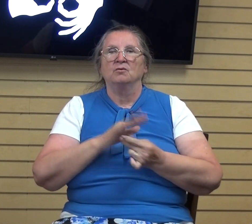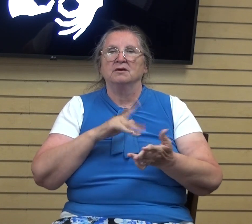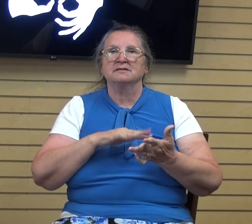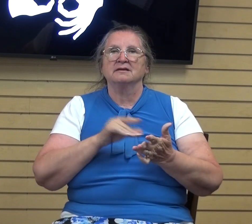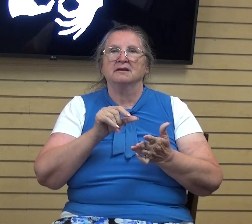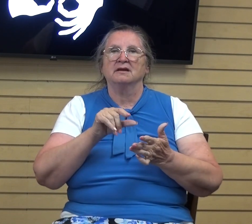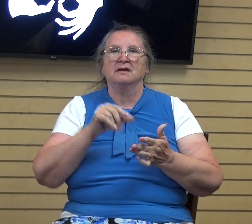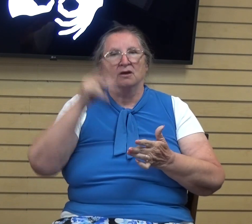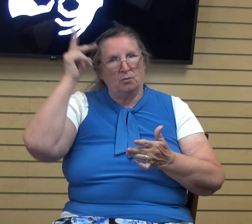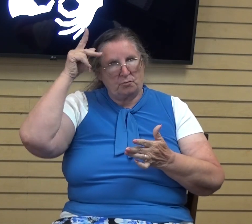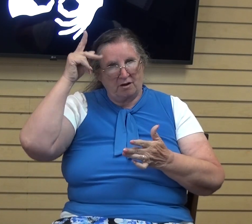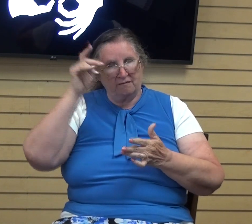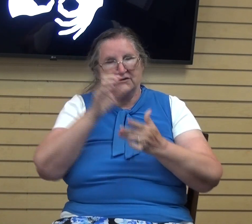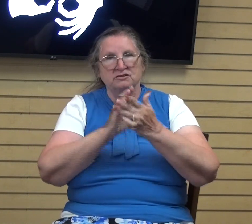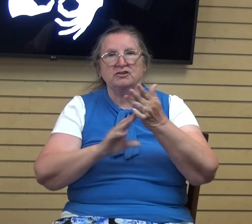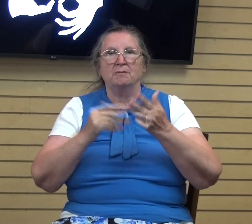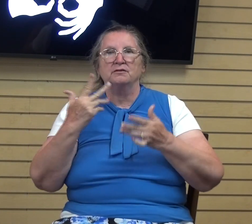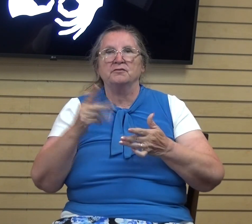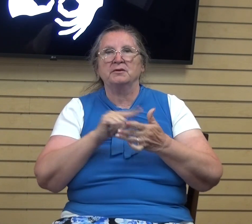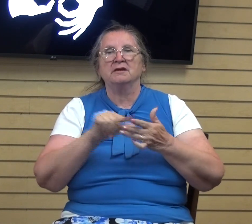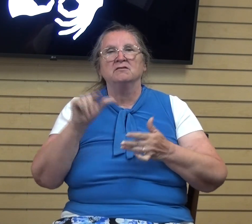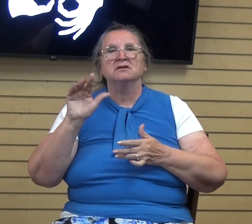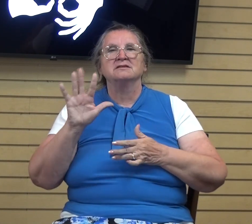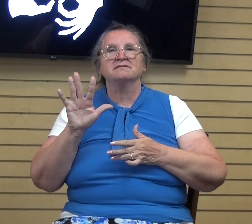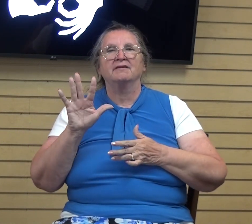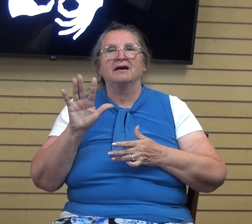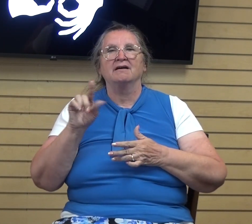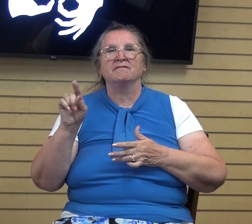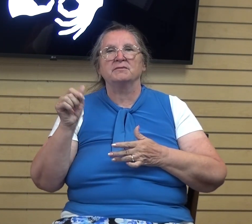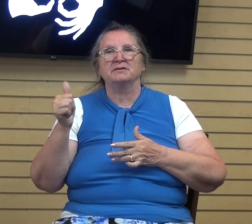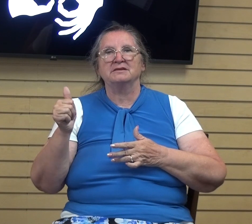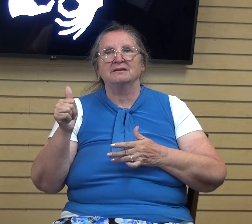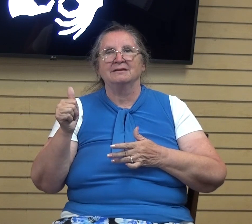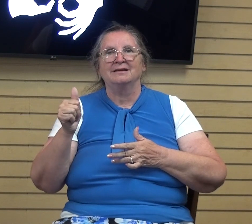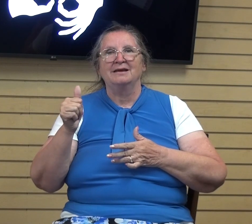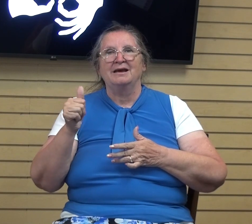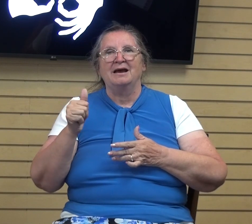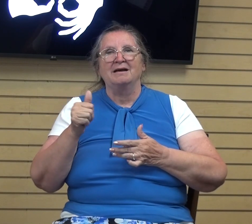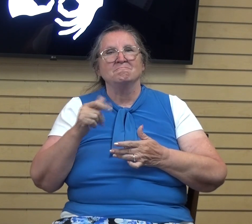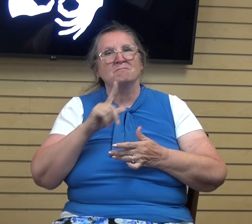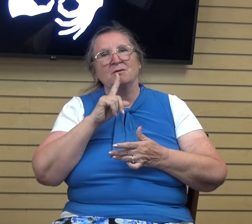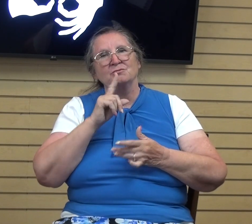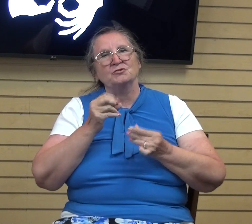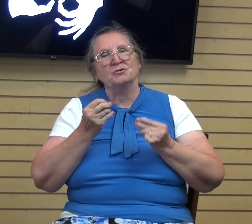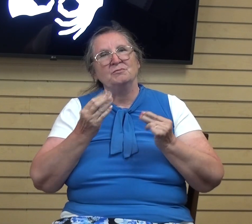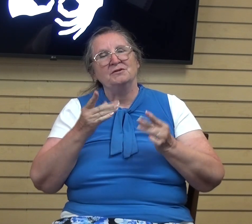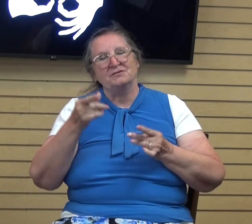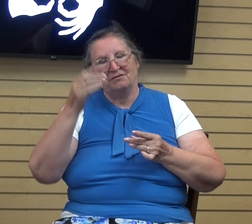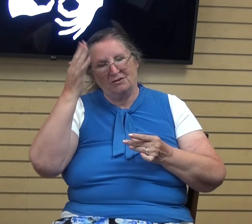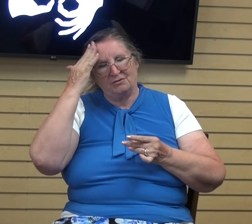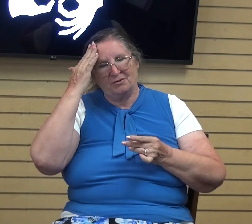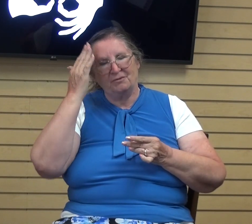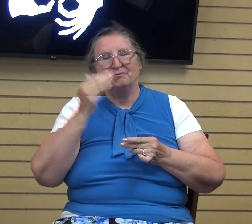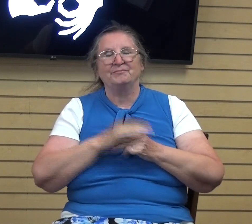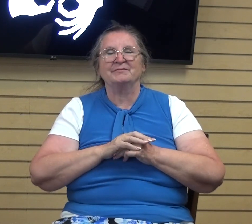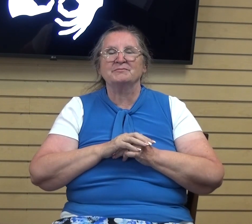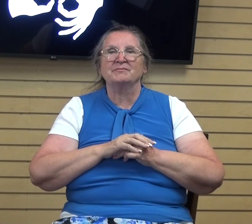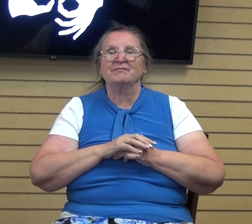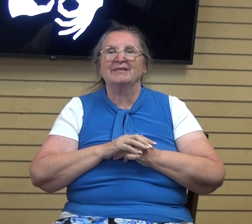chapter 3 verses 5 through 10 and I'm sure most of you know where we're going. So before we get started, I'll